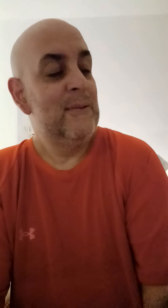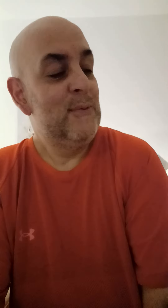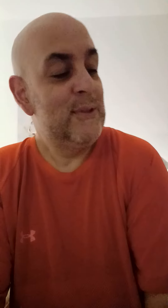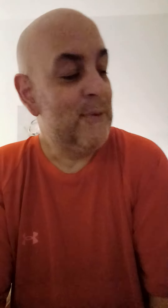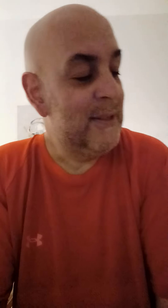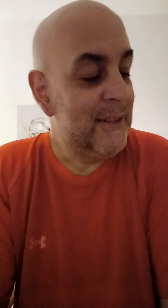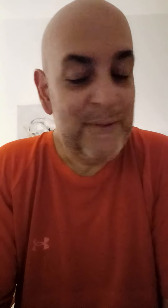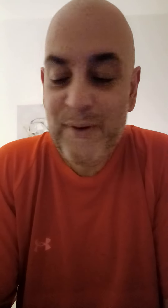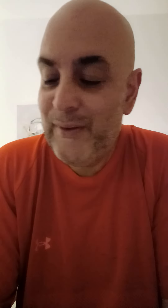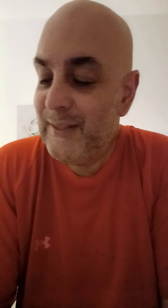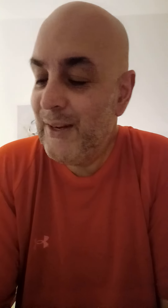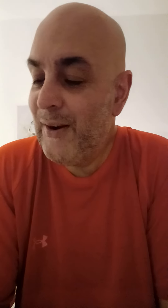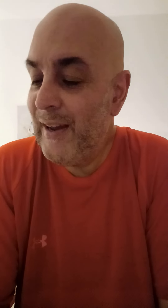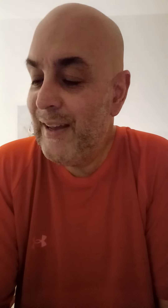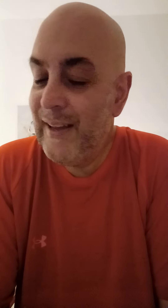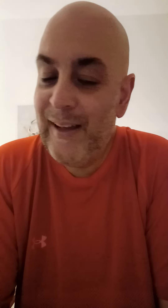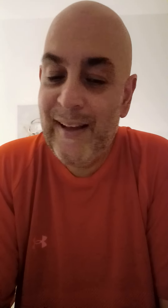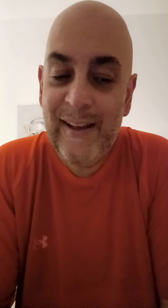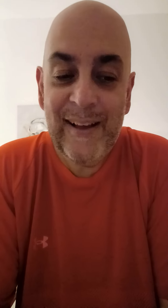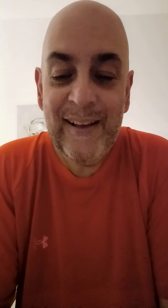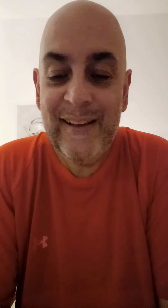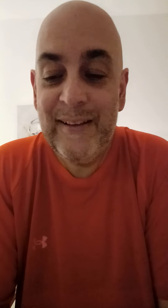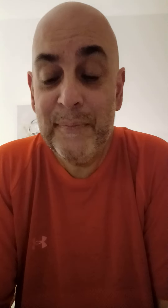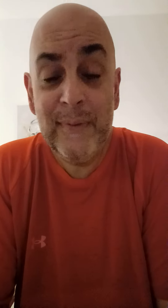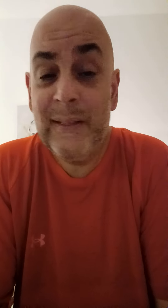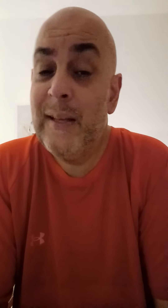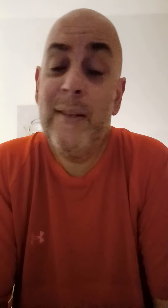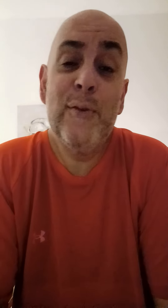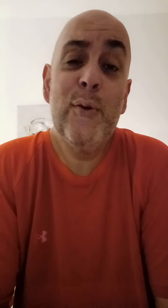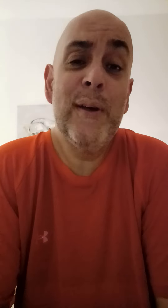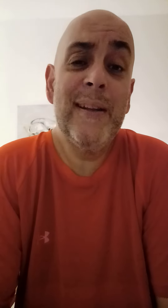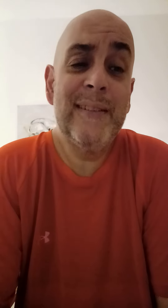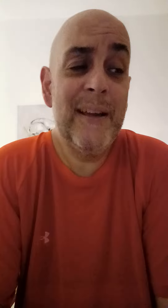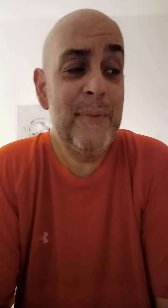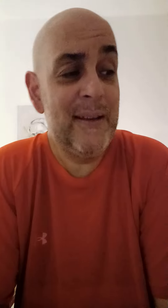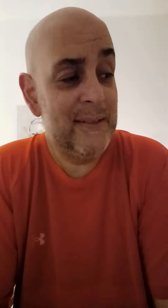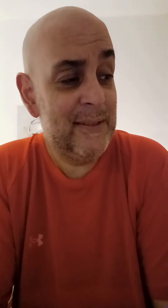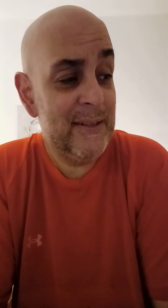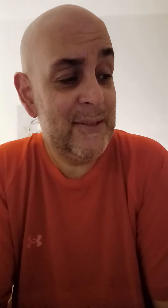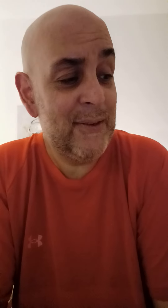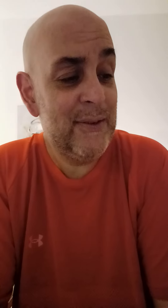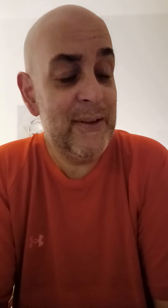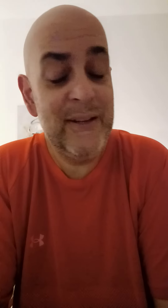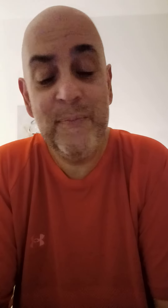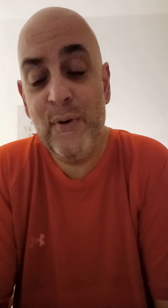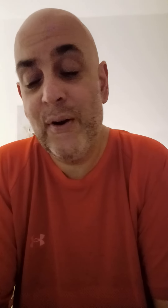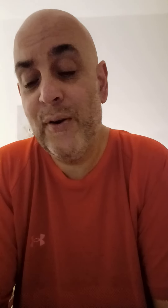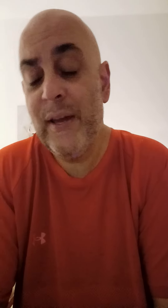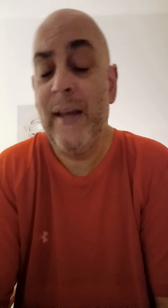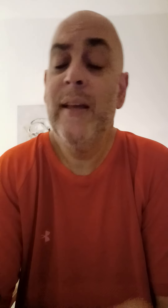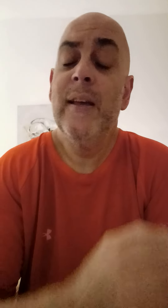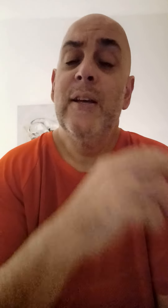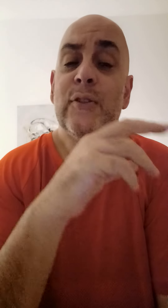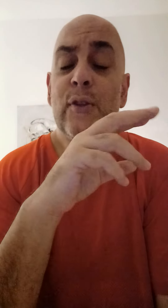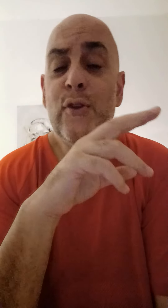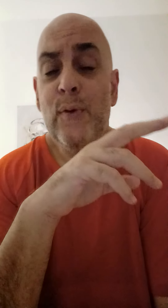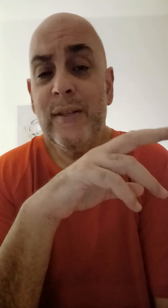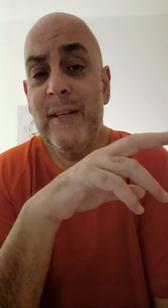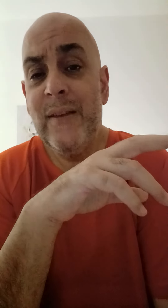What's going on, you little motherfuckers? All right, I'm letting you know ahead of time because it's going to start cooking up more. Okay, so the U.S. Navy